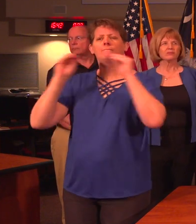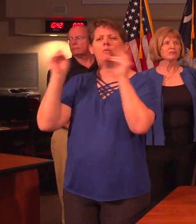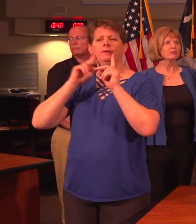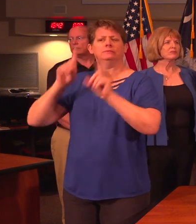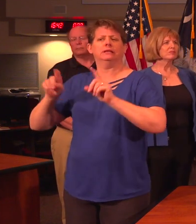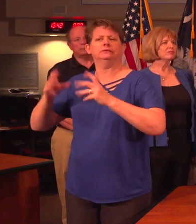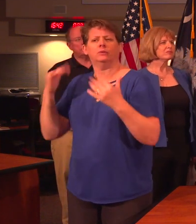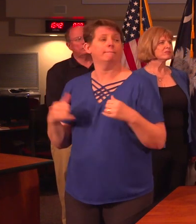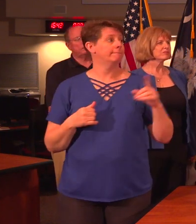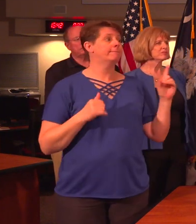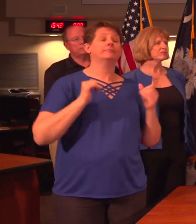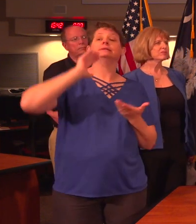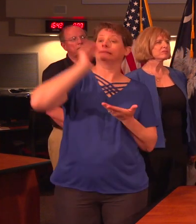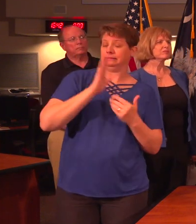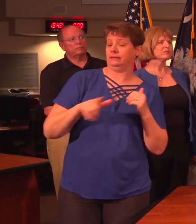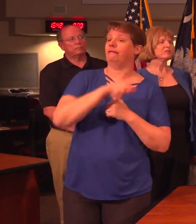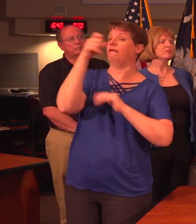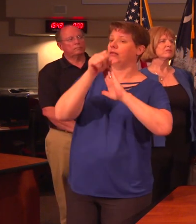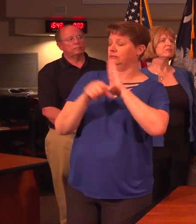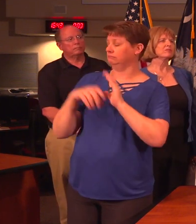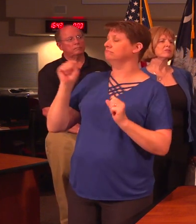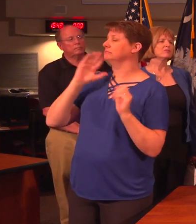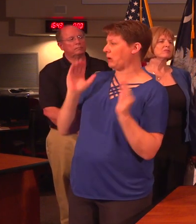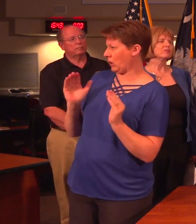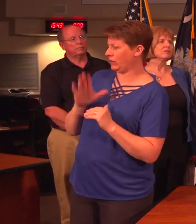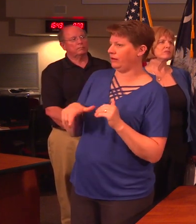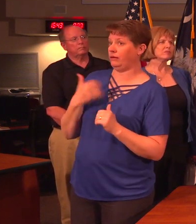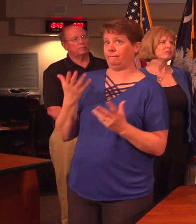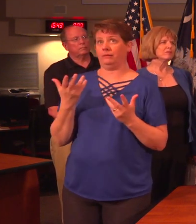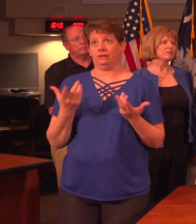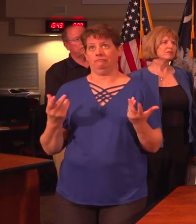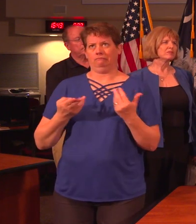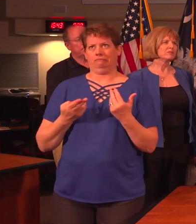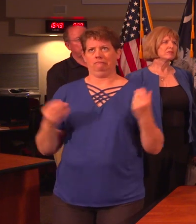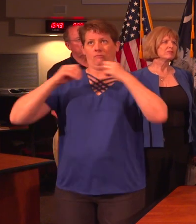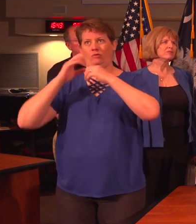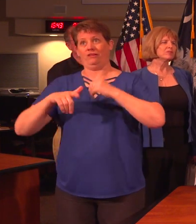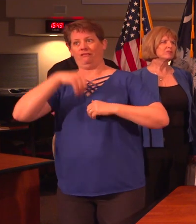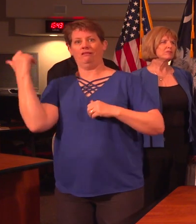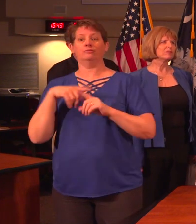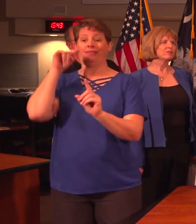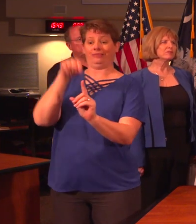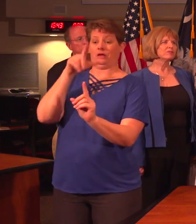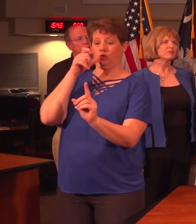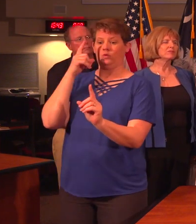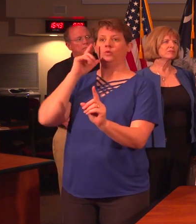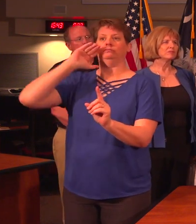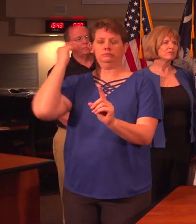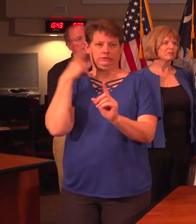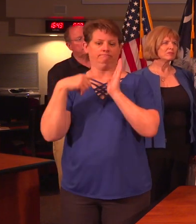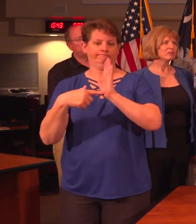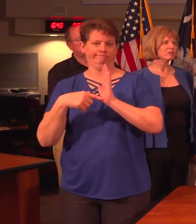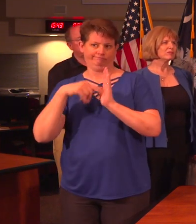tested? It's lower than other, some other states. It may be higher than some others but those are the ones that have been indicated by